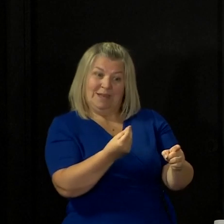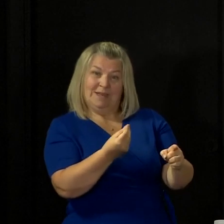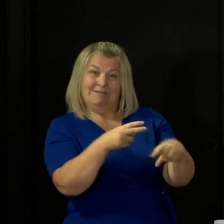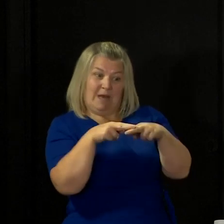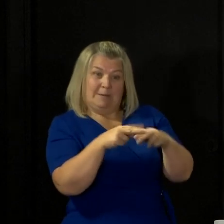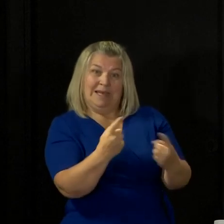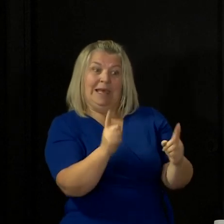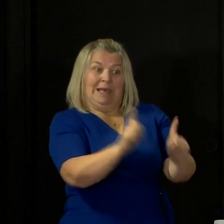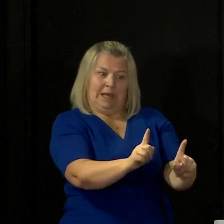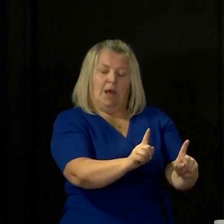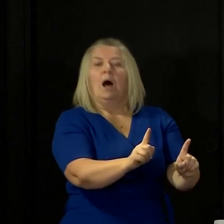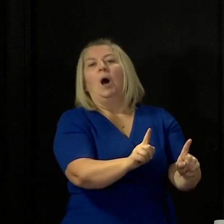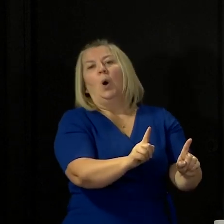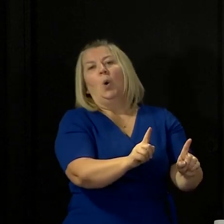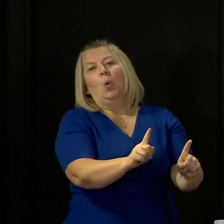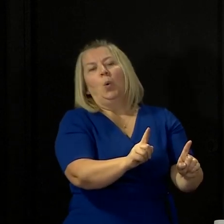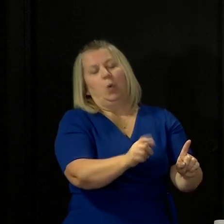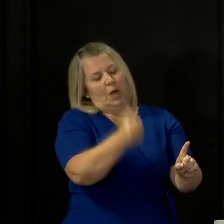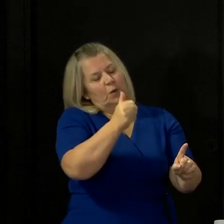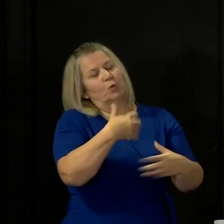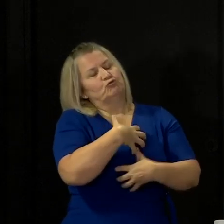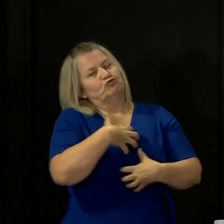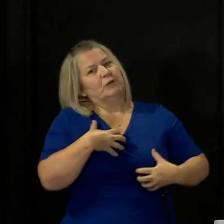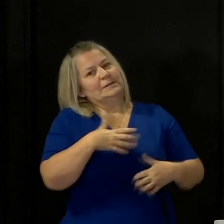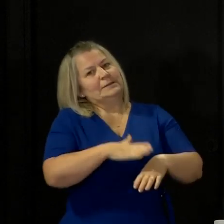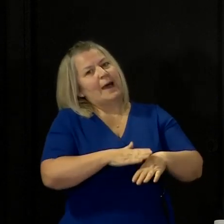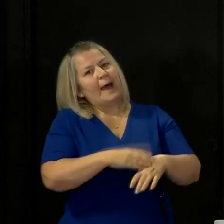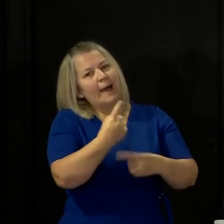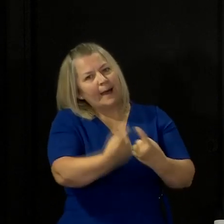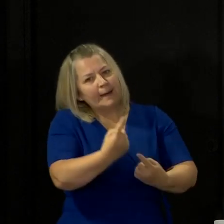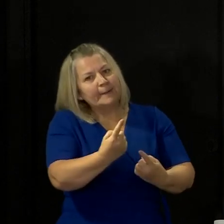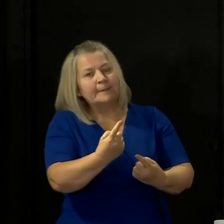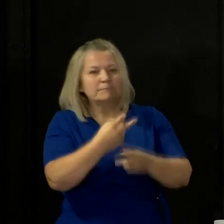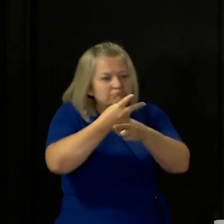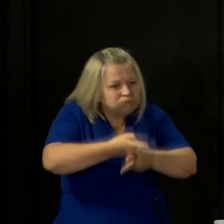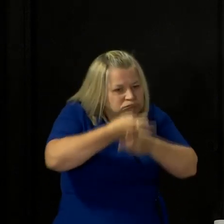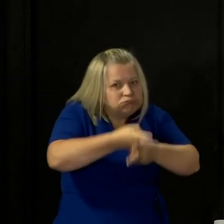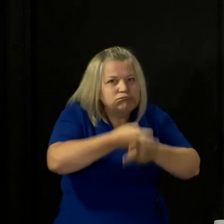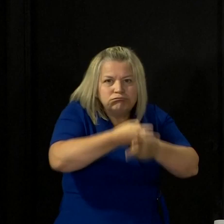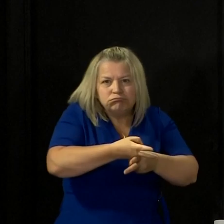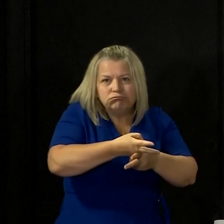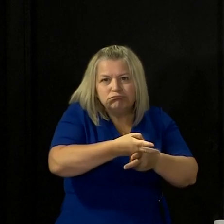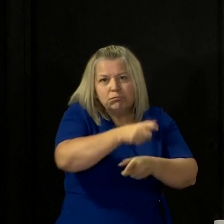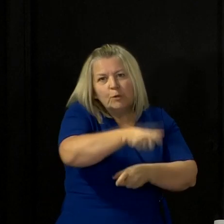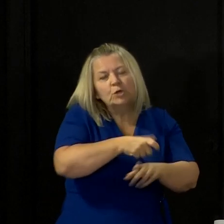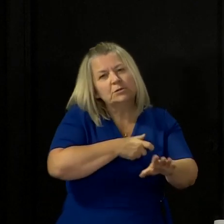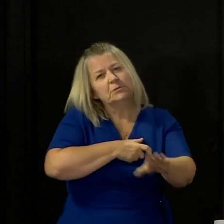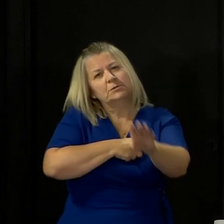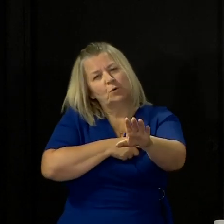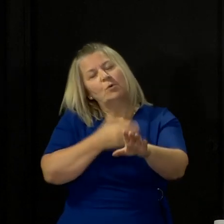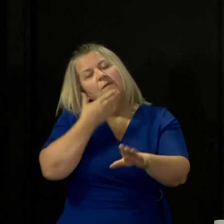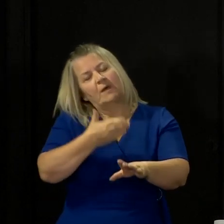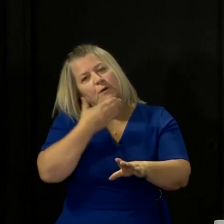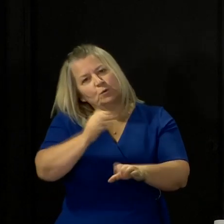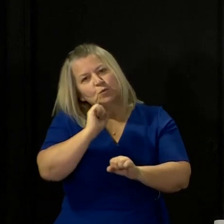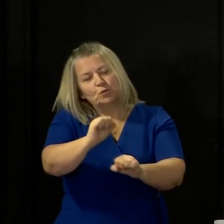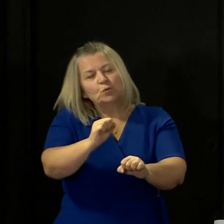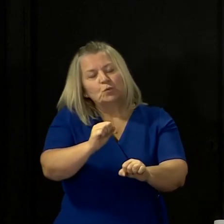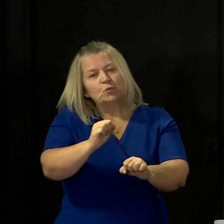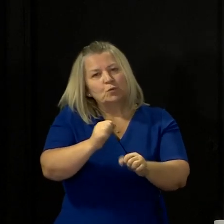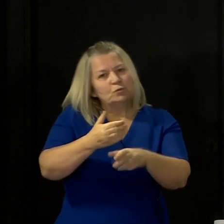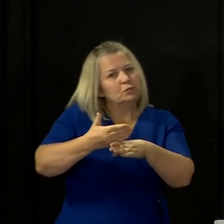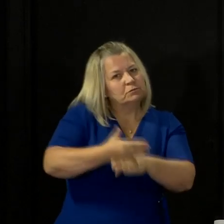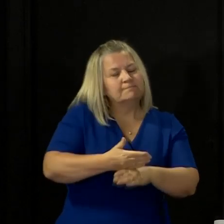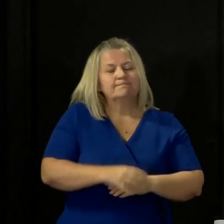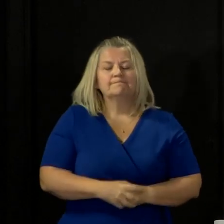time. And I want to particularly acknowledge the support that you have been providing in incredibly difficult circumstances. But of